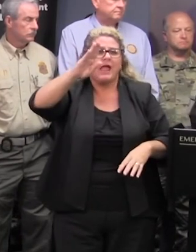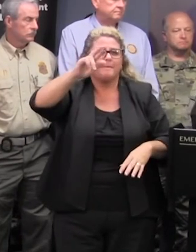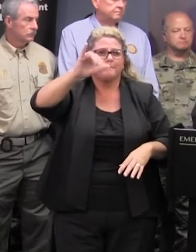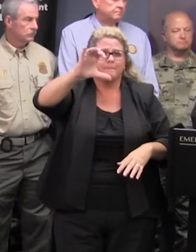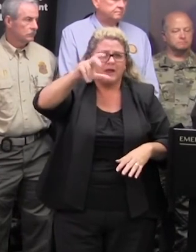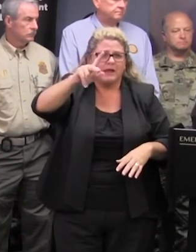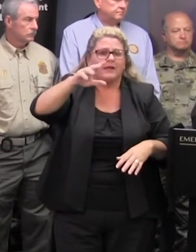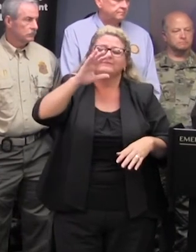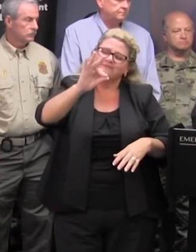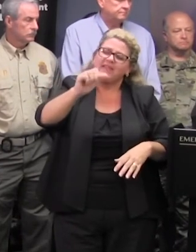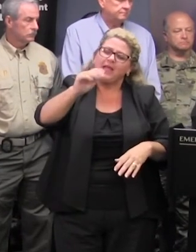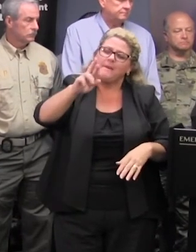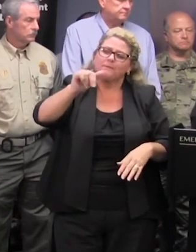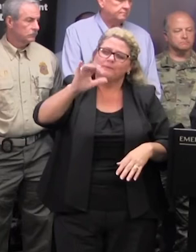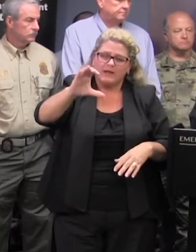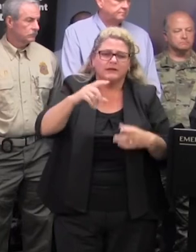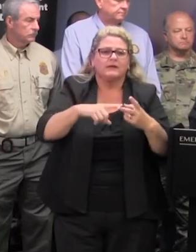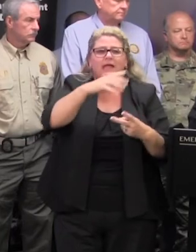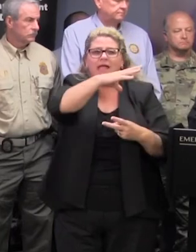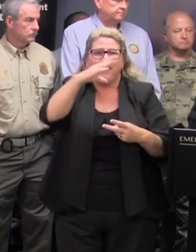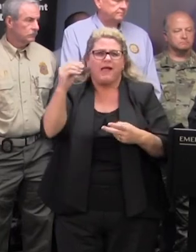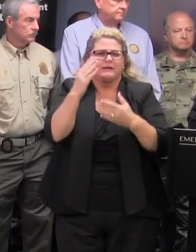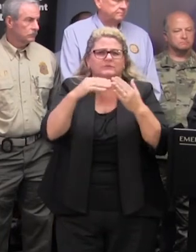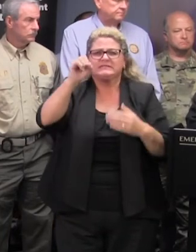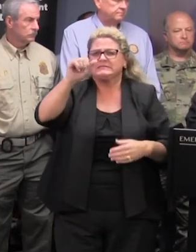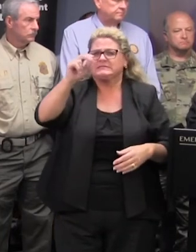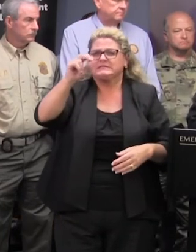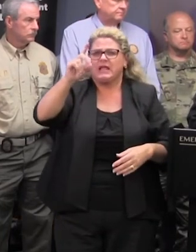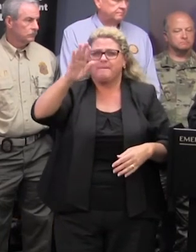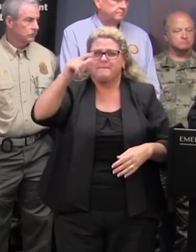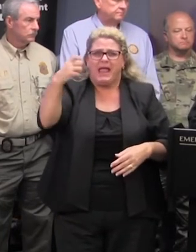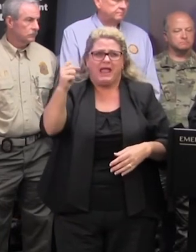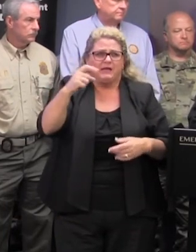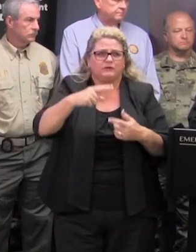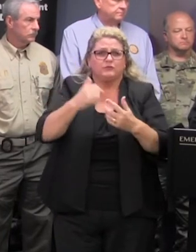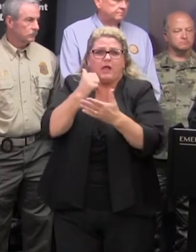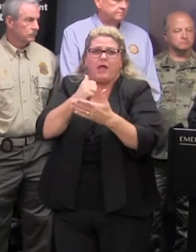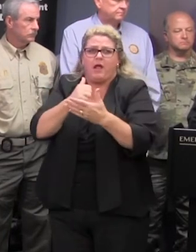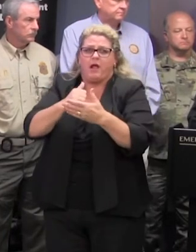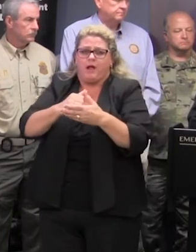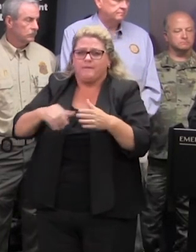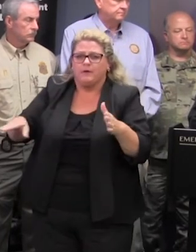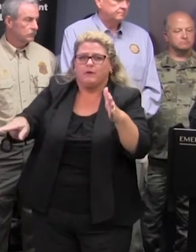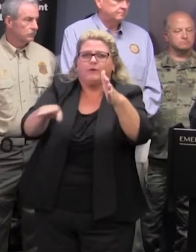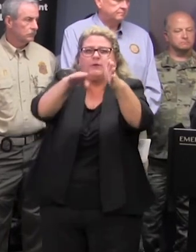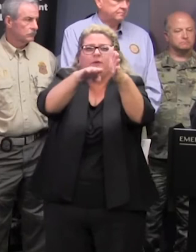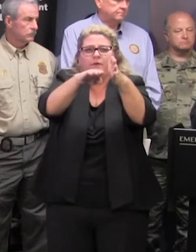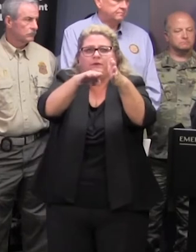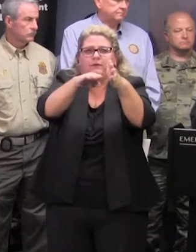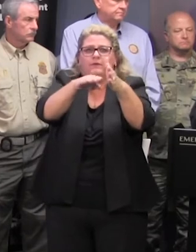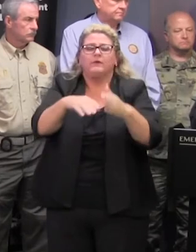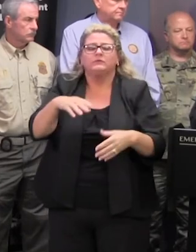as my understanding they uh maybe resourcing some sandbags to help elevate that level as well so santee cooper is